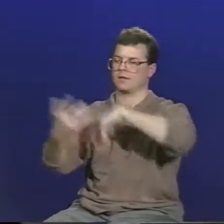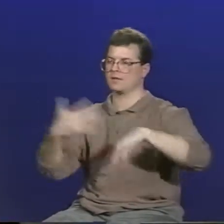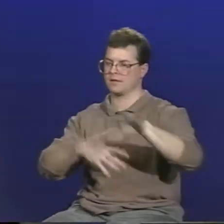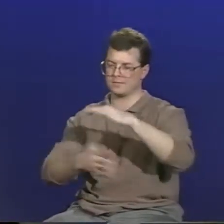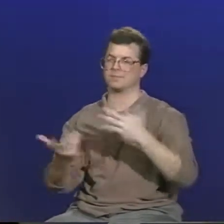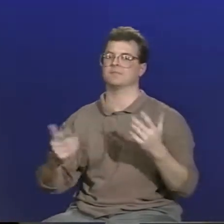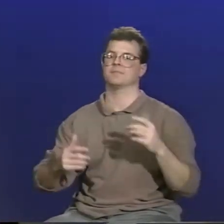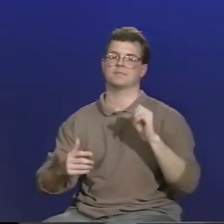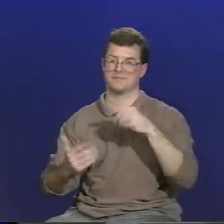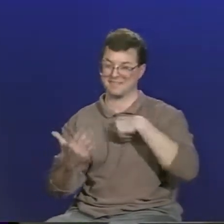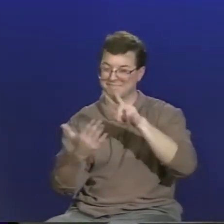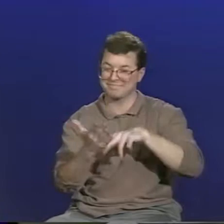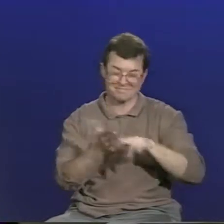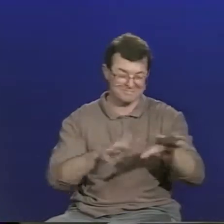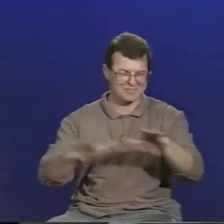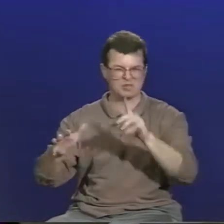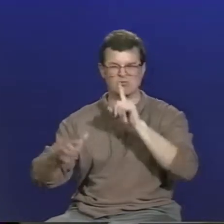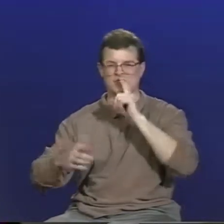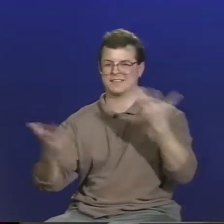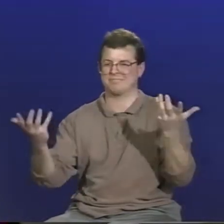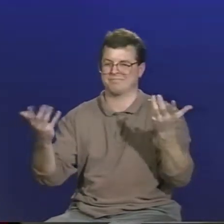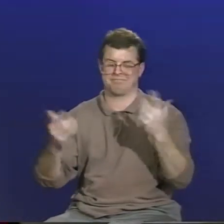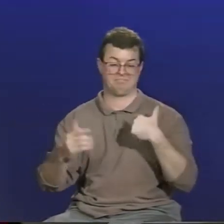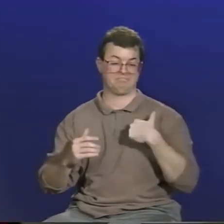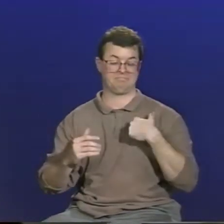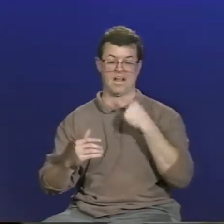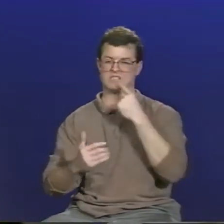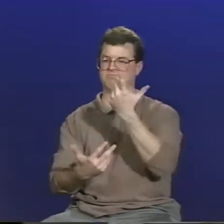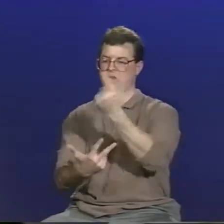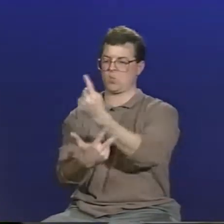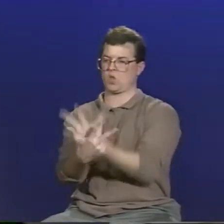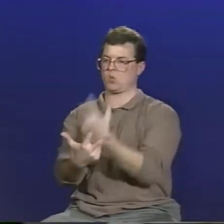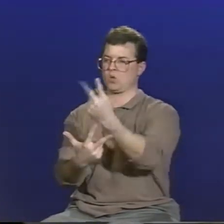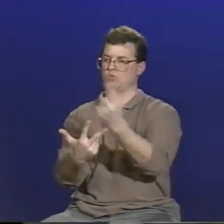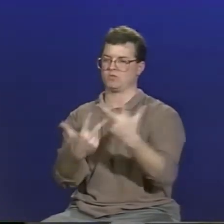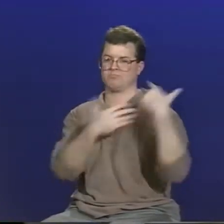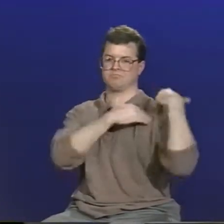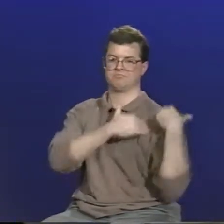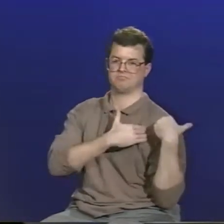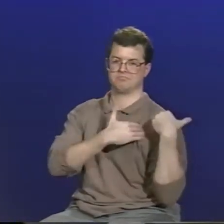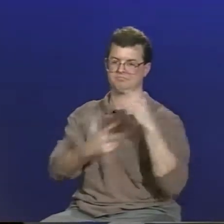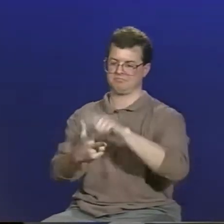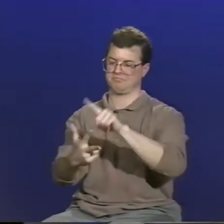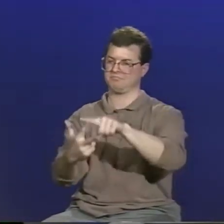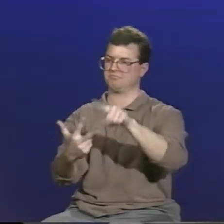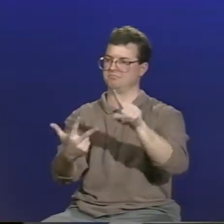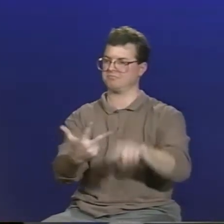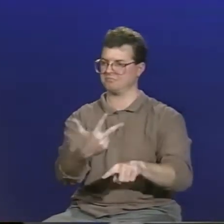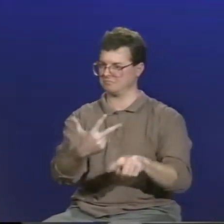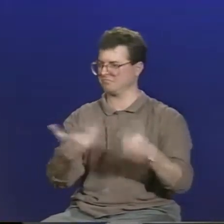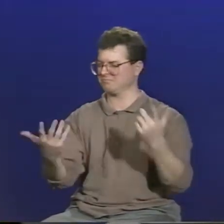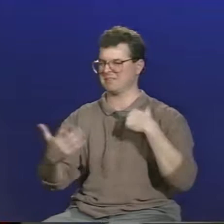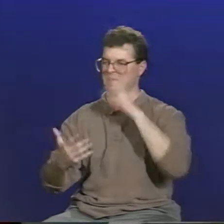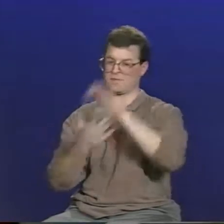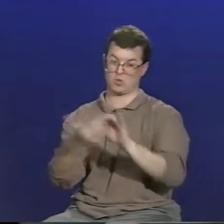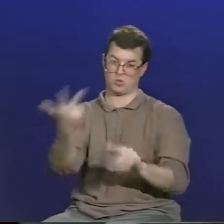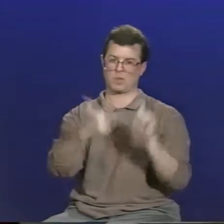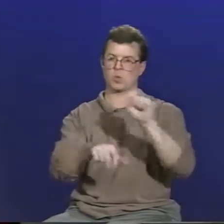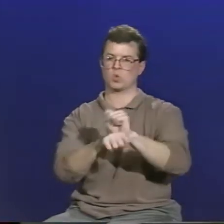The educational system blames the government for not supporting them financially. And from my experience, I think they should each share the blame